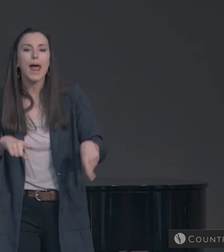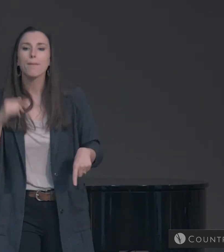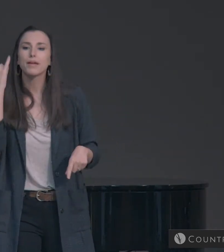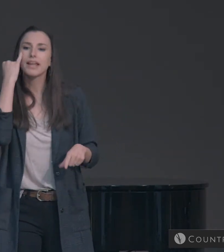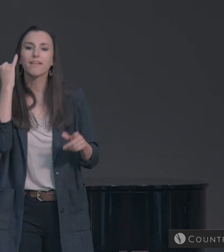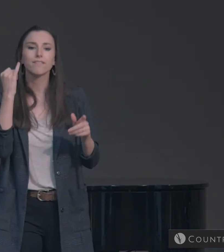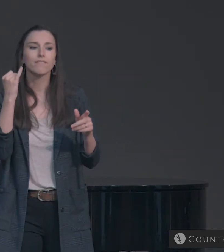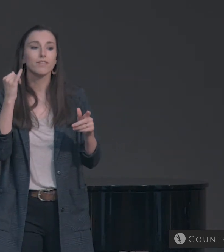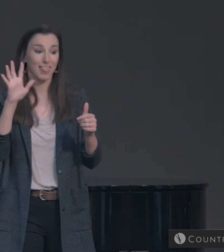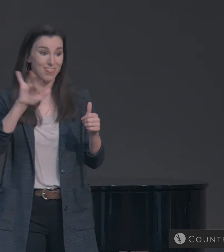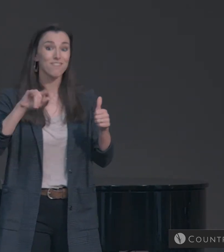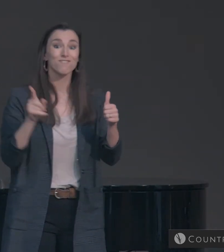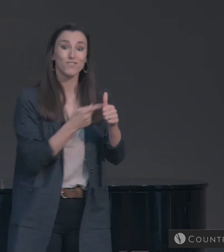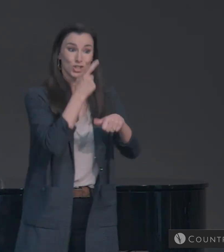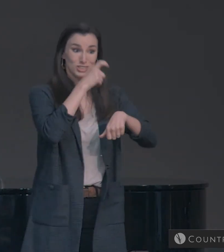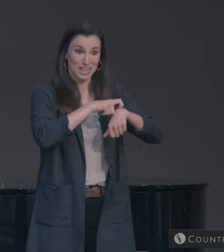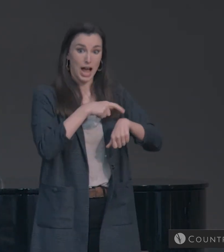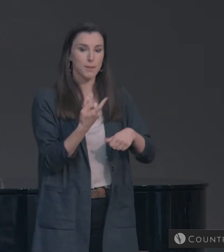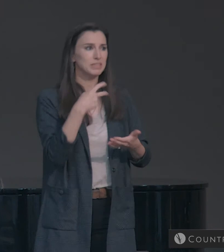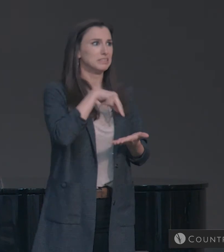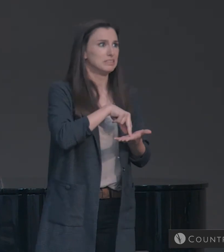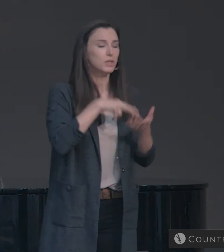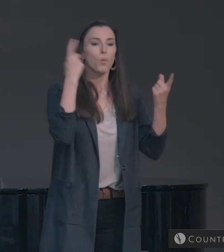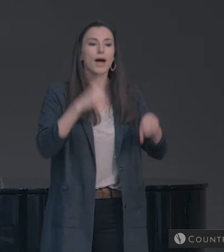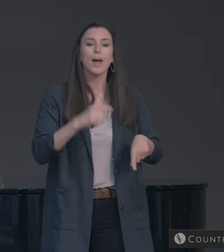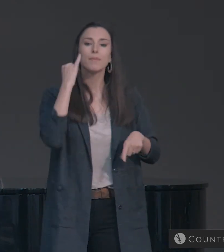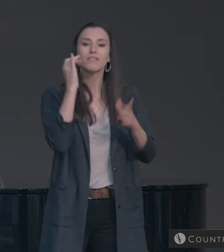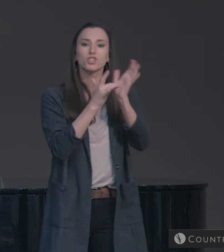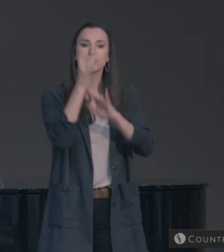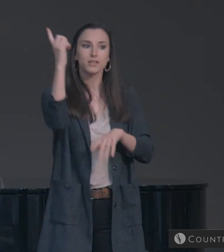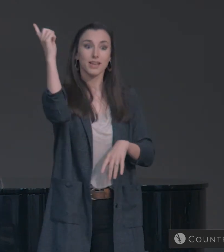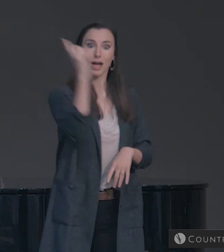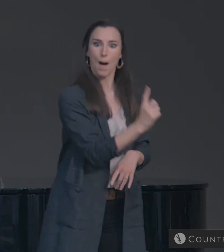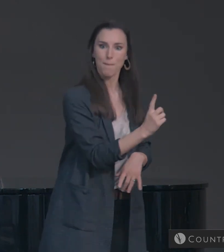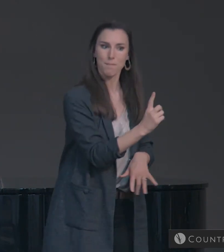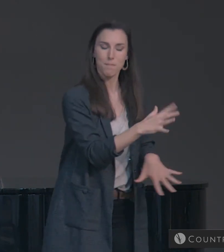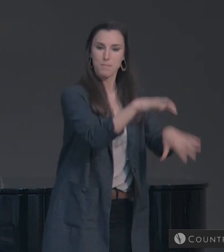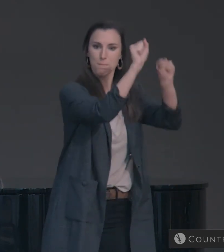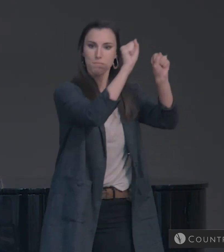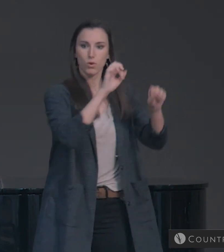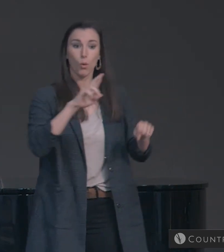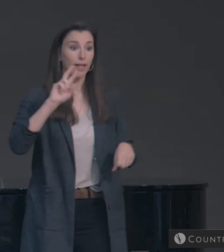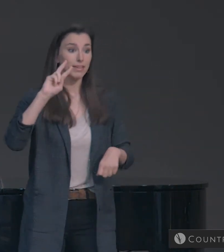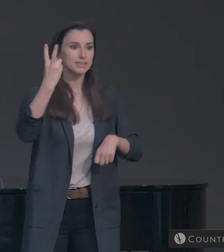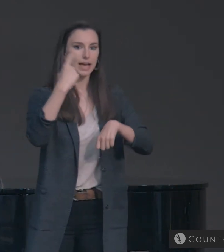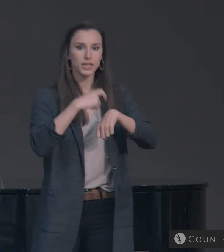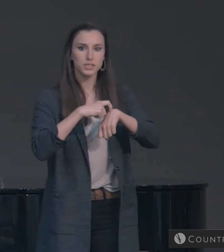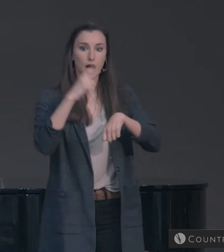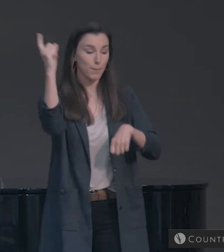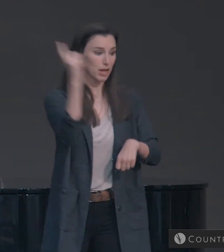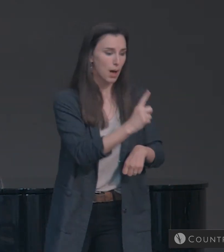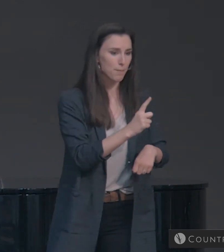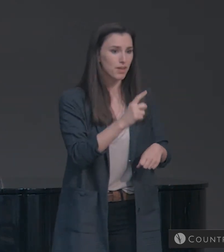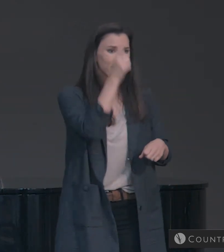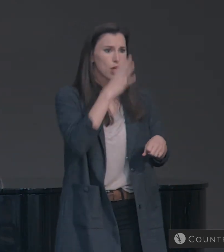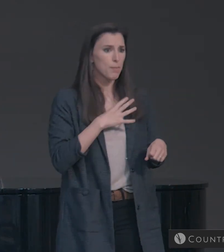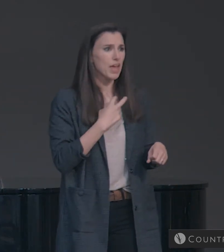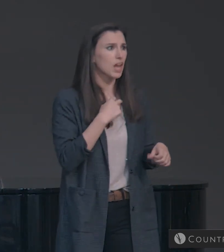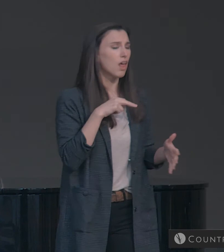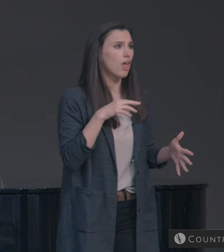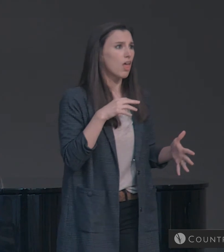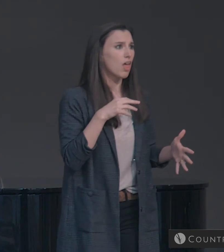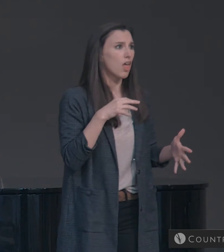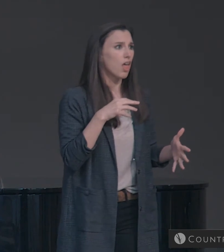returned after the first time? Or even the second time that this man stood at the gate and then walked